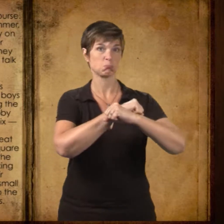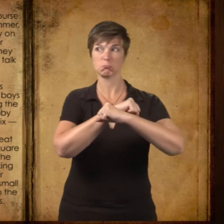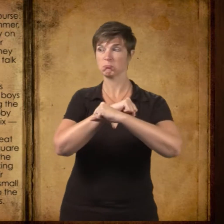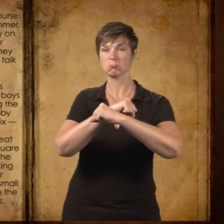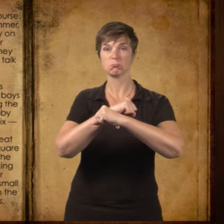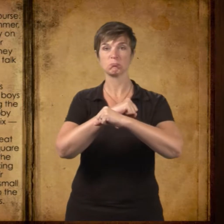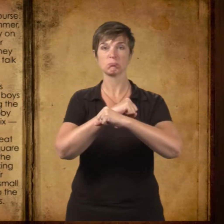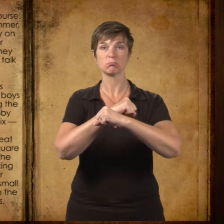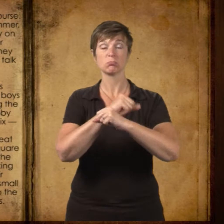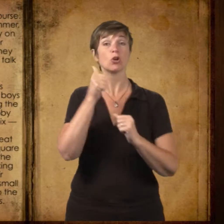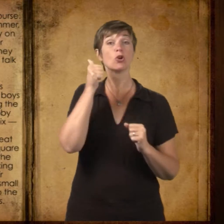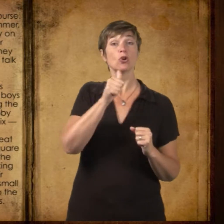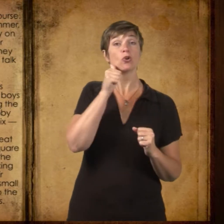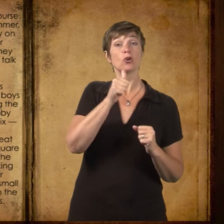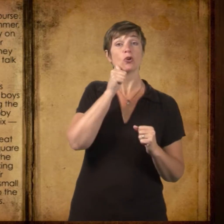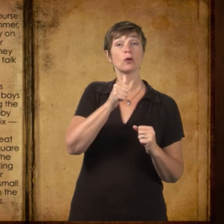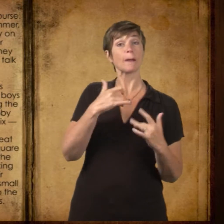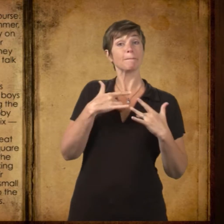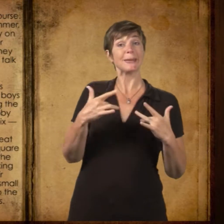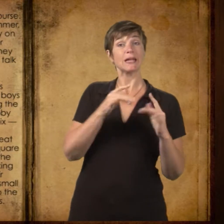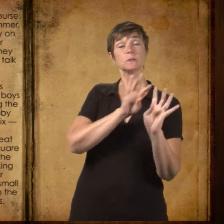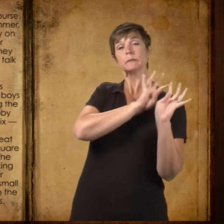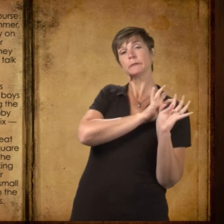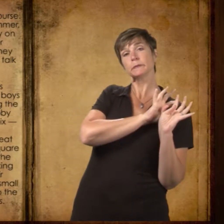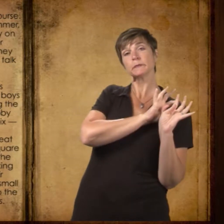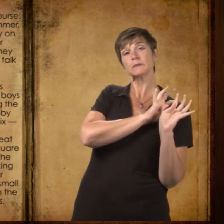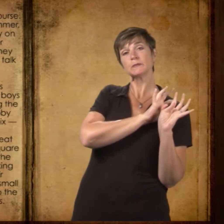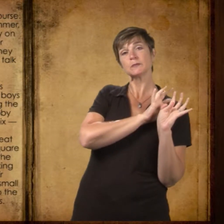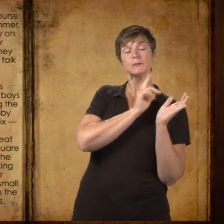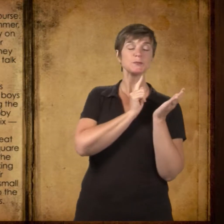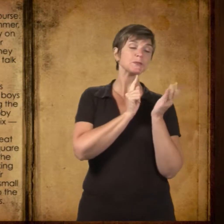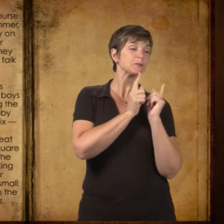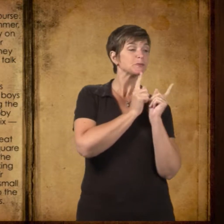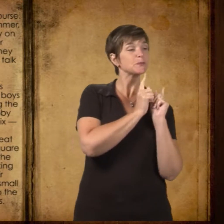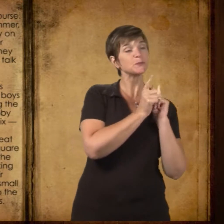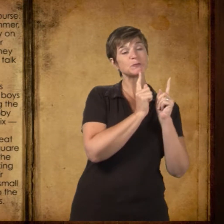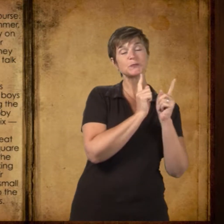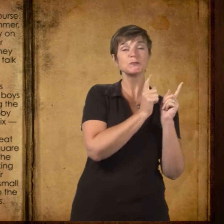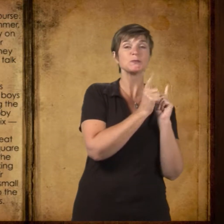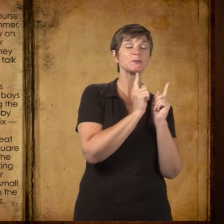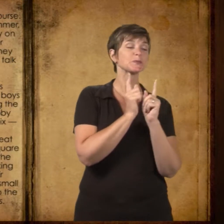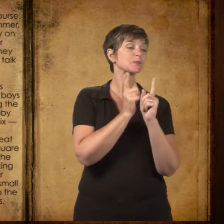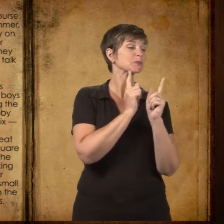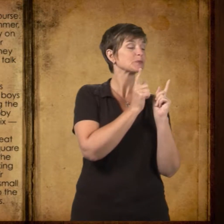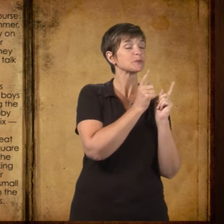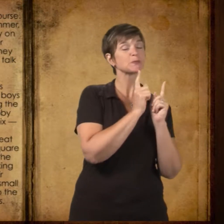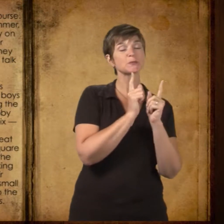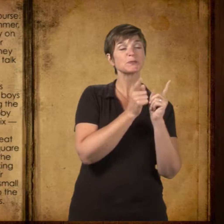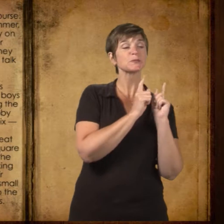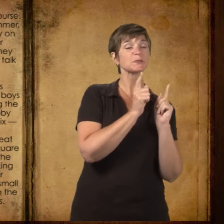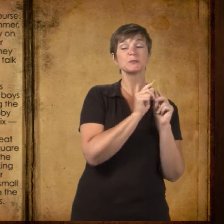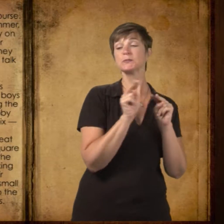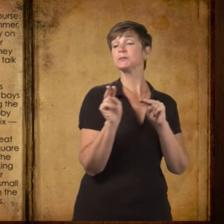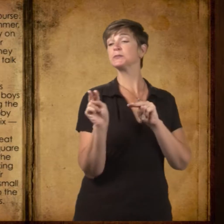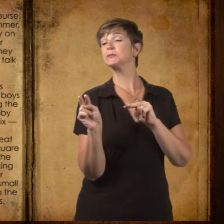against the raids of the other boys. The girls stood aside, talking among themselves,